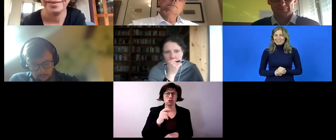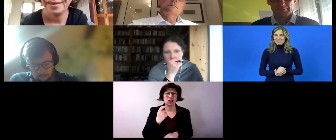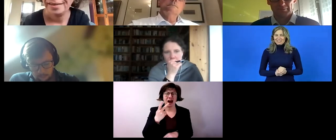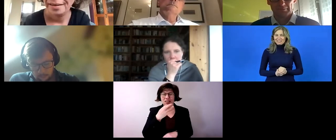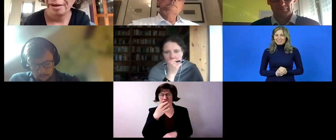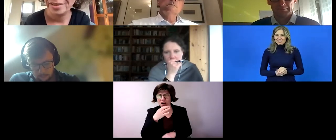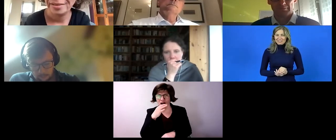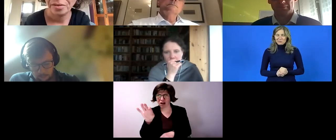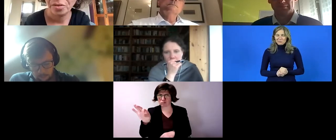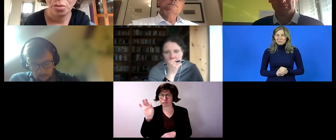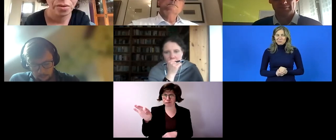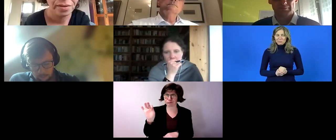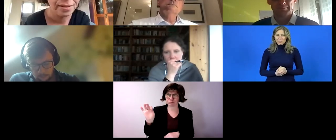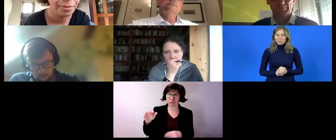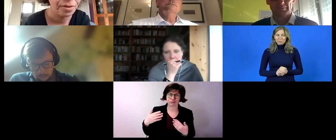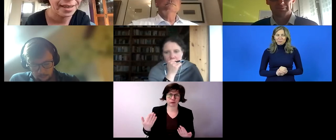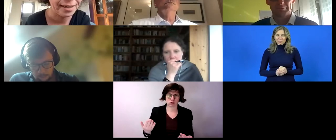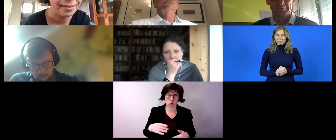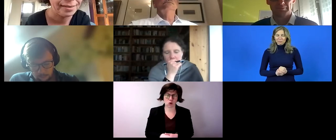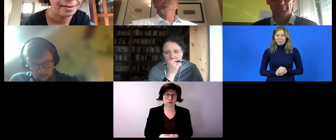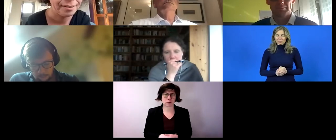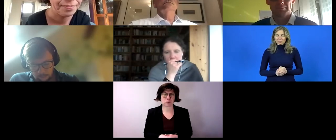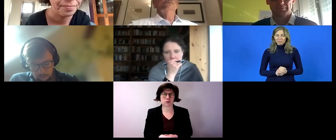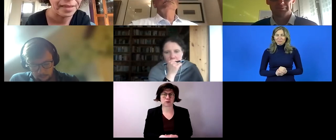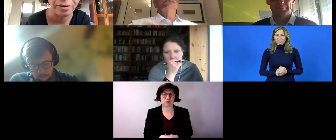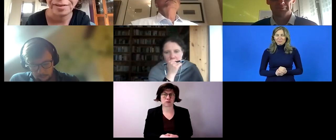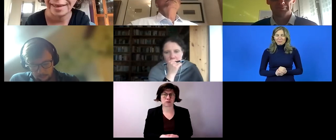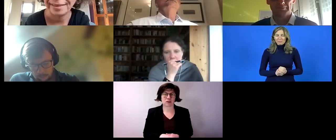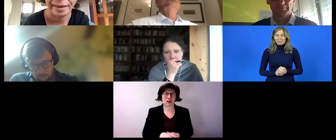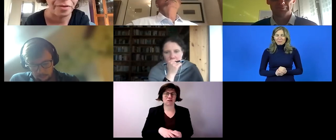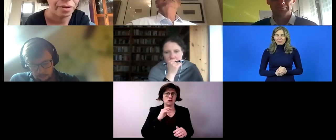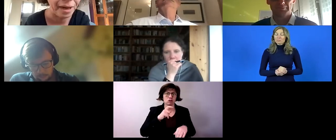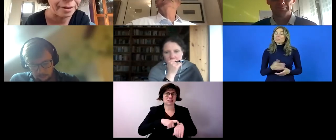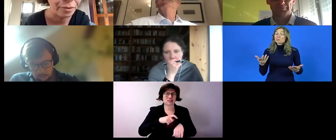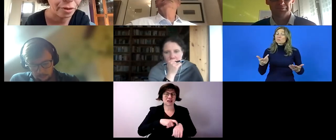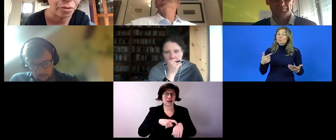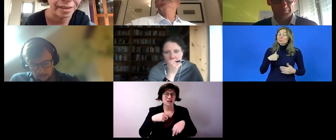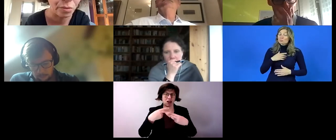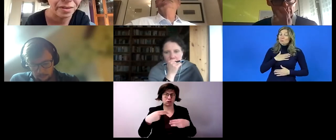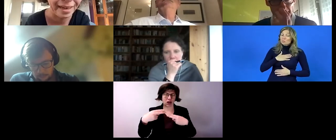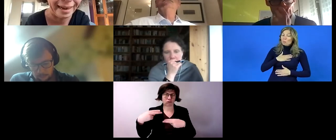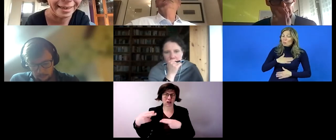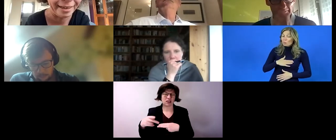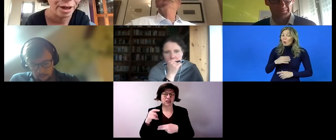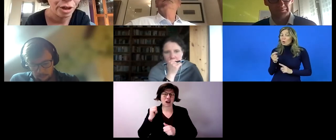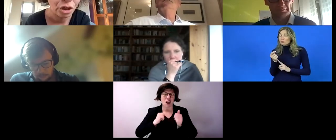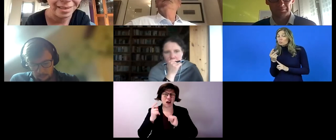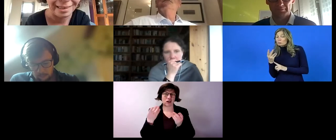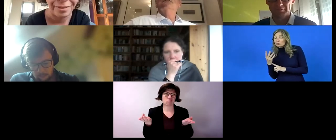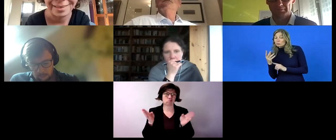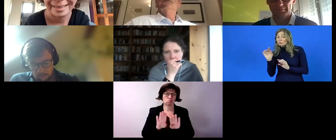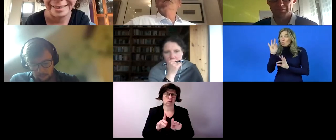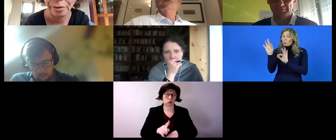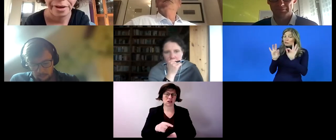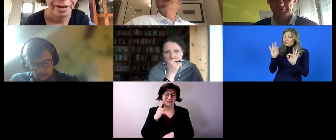so i'd like to pick out still a few more questions and leave some